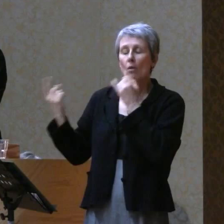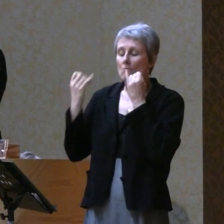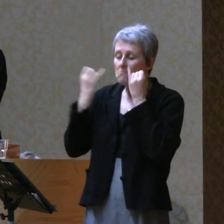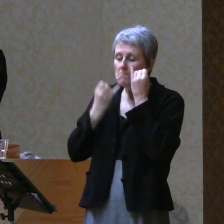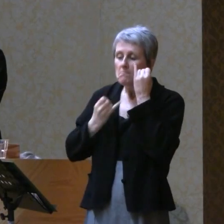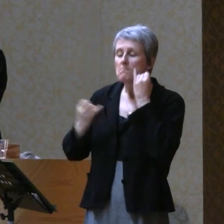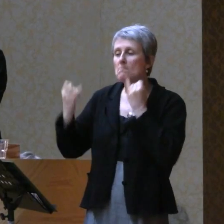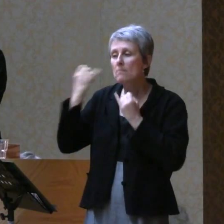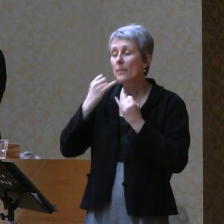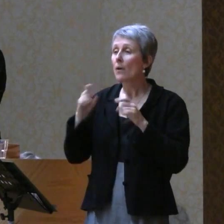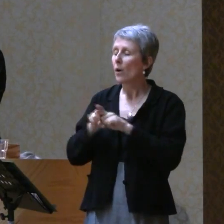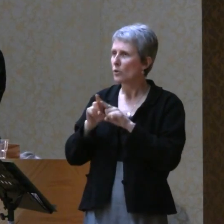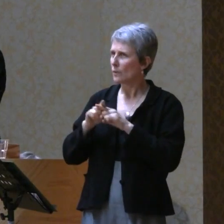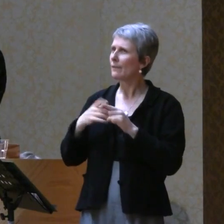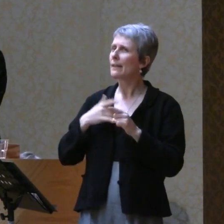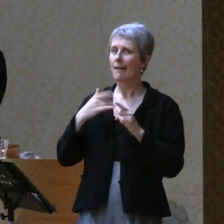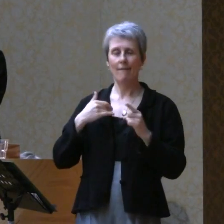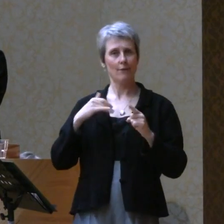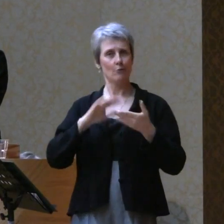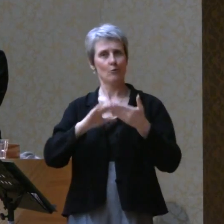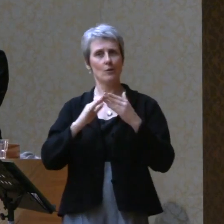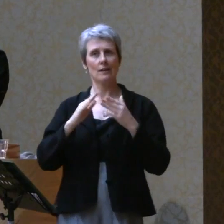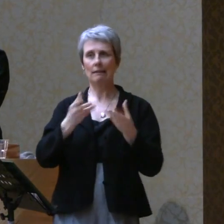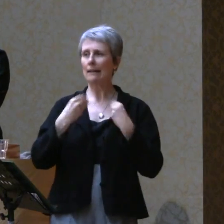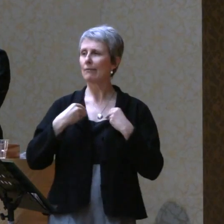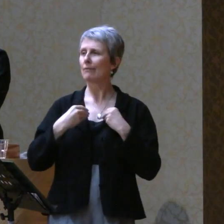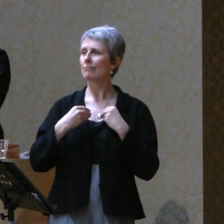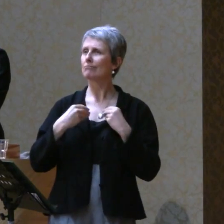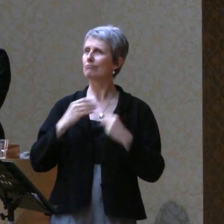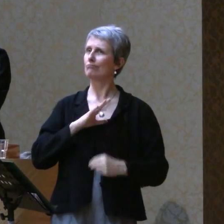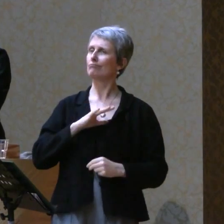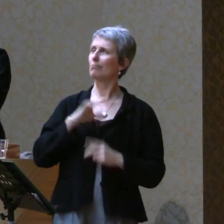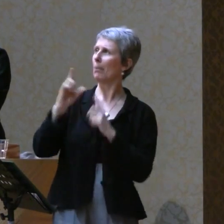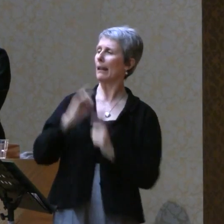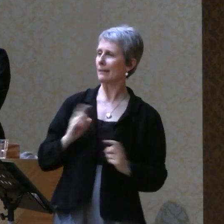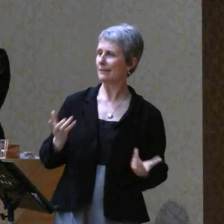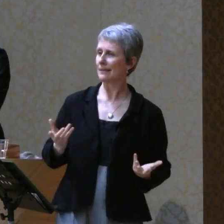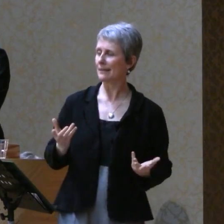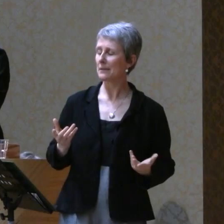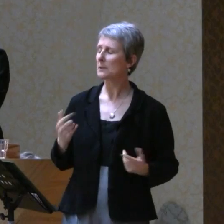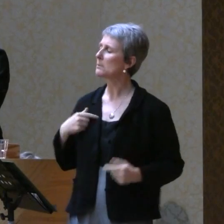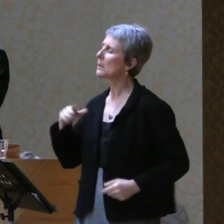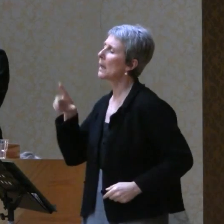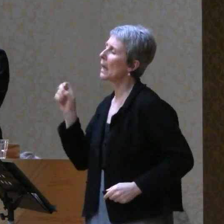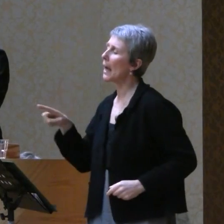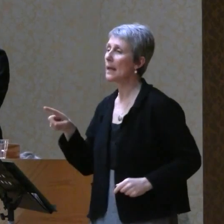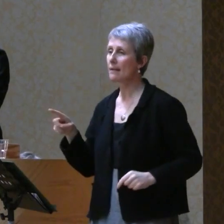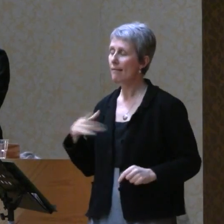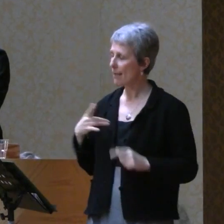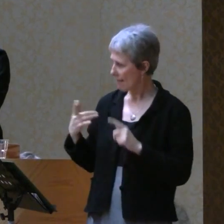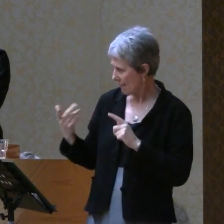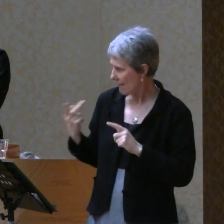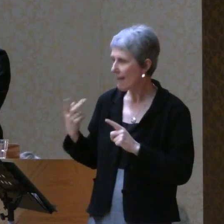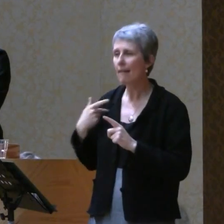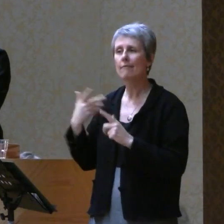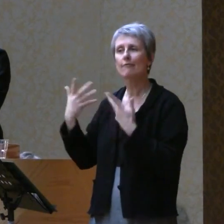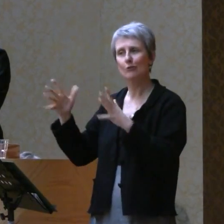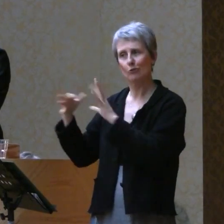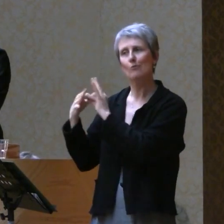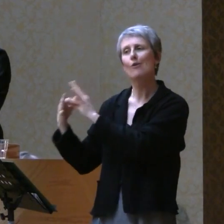blessings of religious communities. I asked, now secure in our bonding,